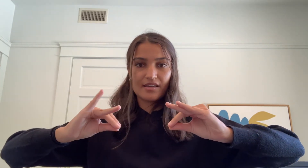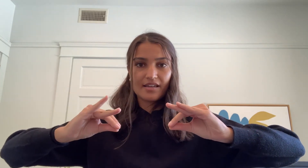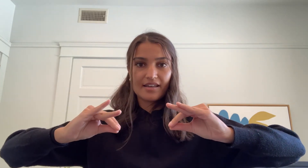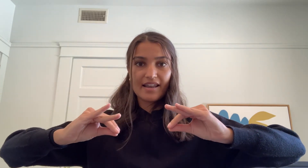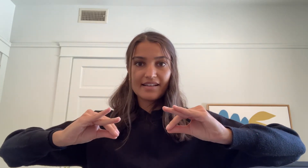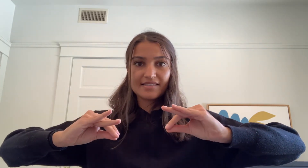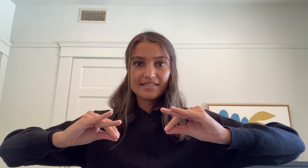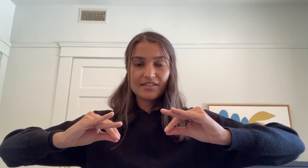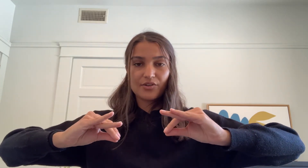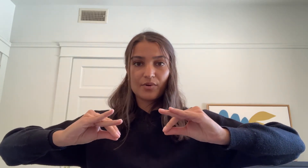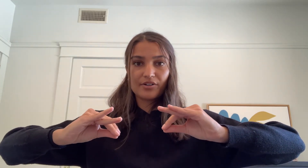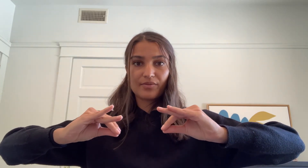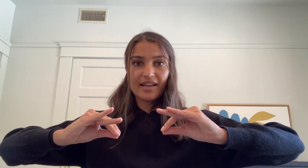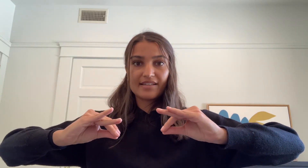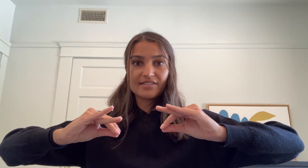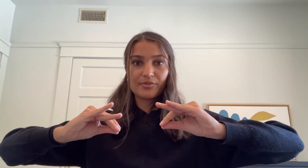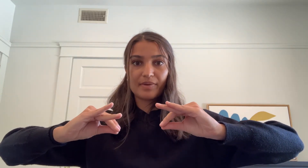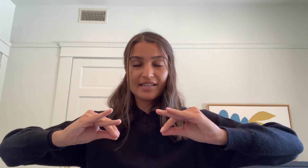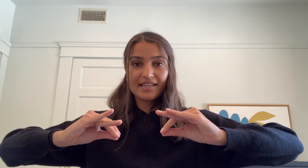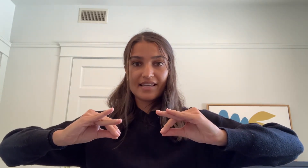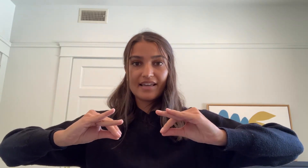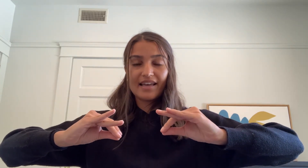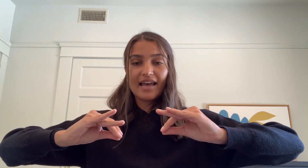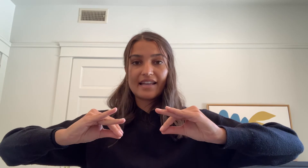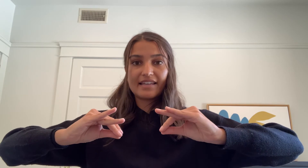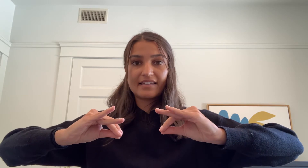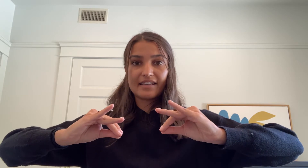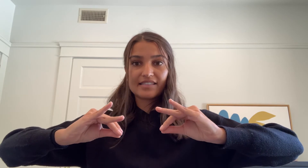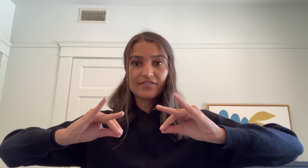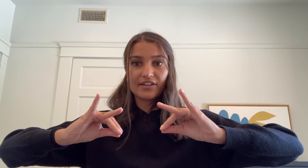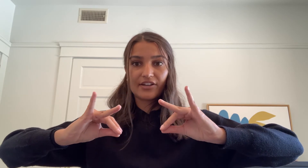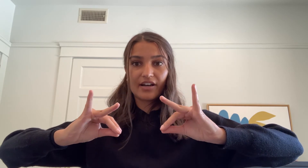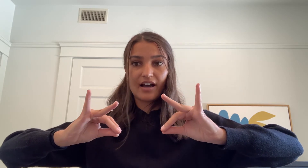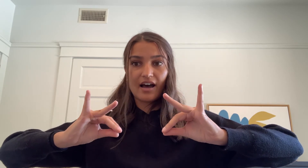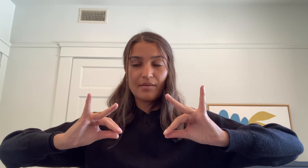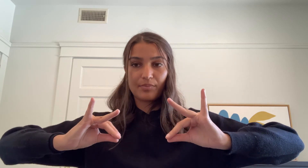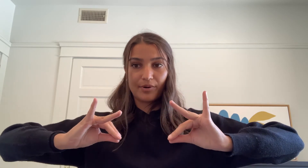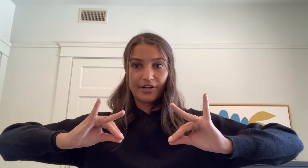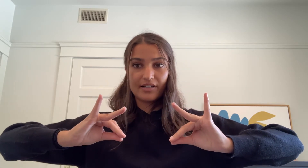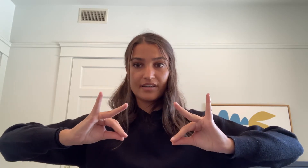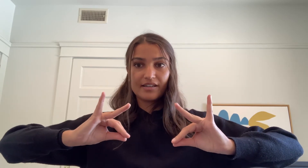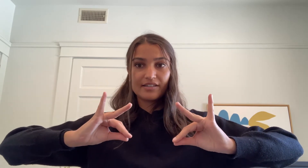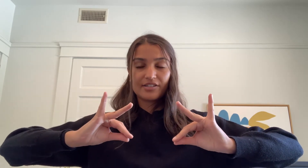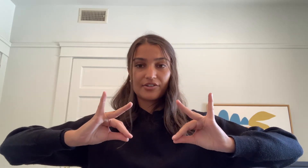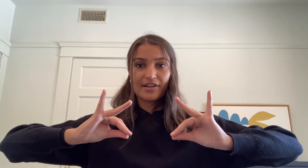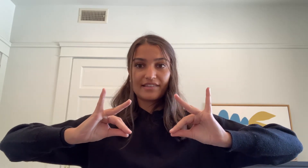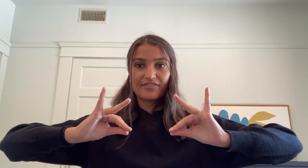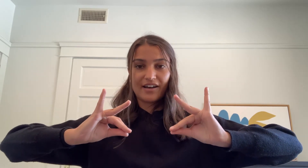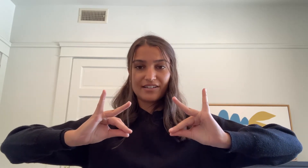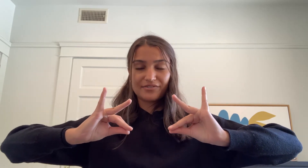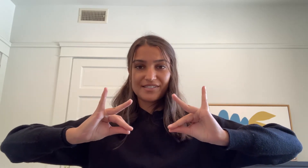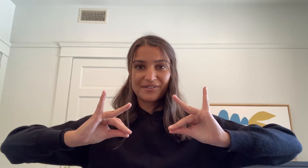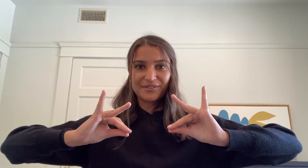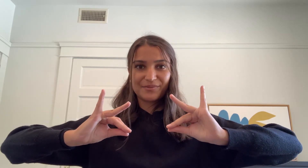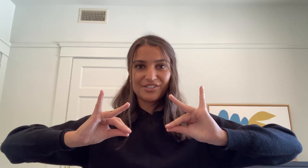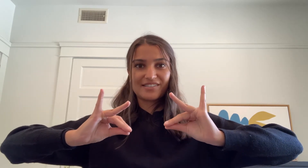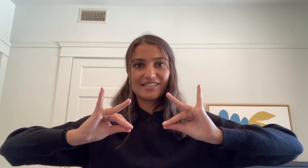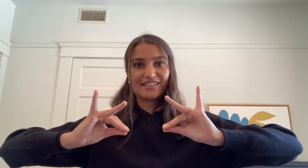Next you want to raise your pinky and index finger upward to create the final result which is Kataka